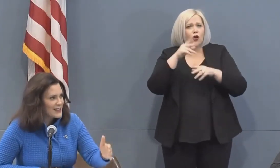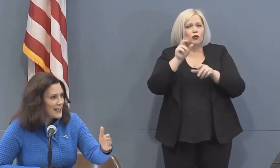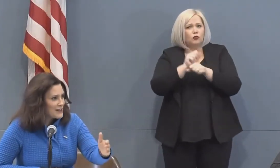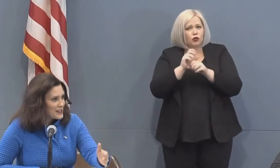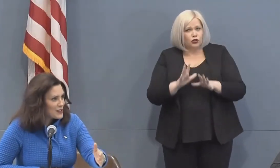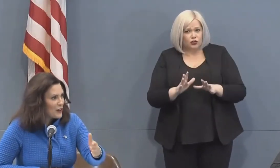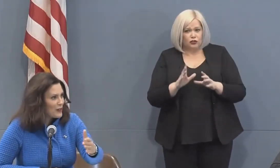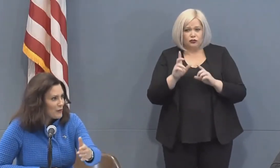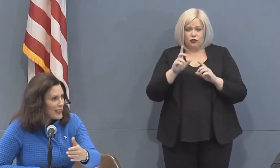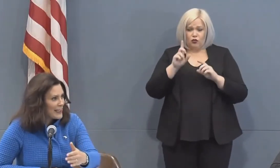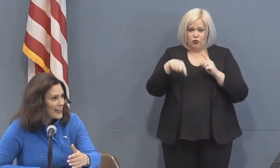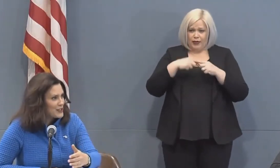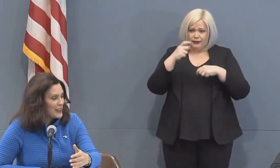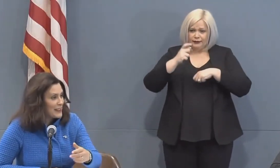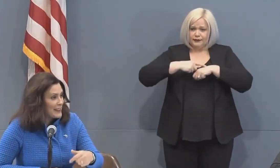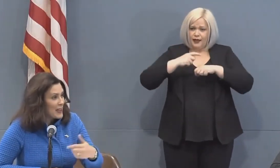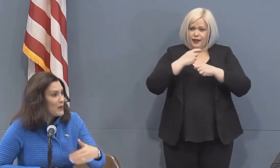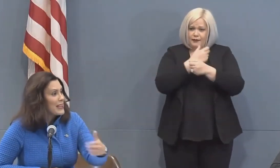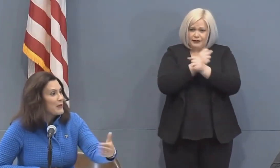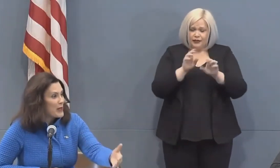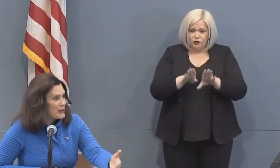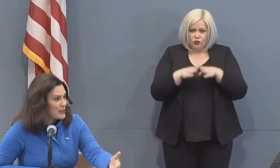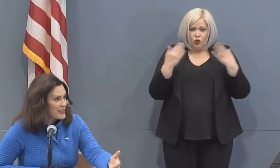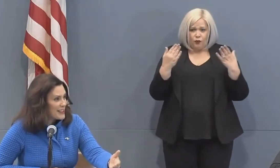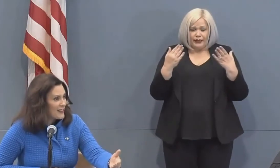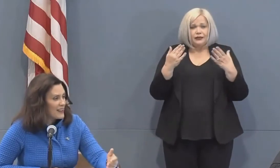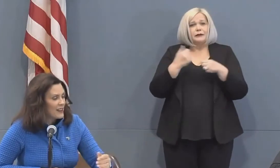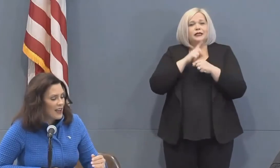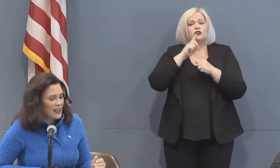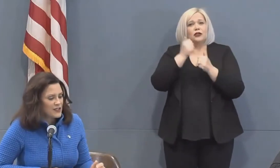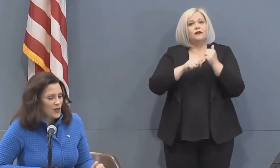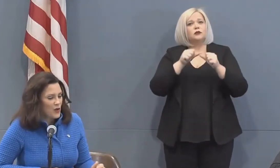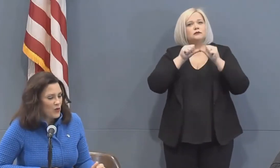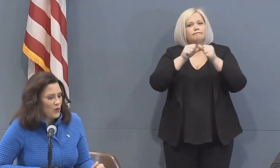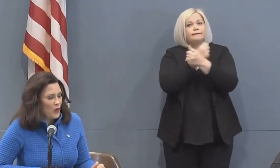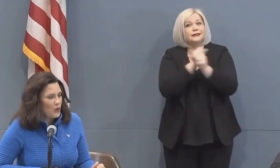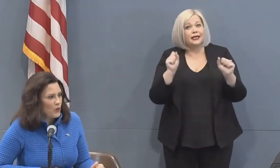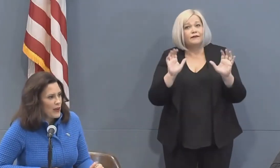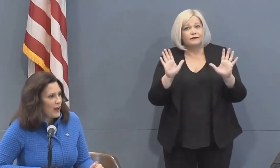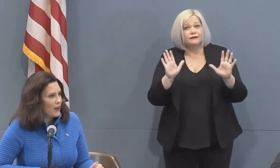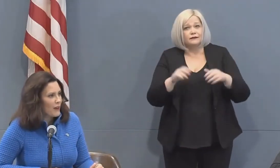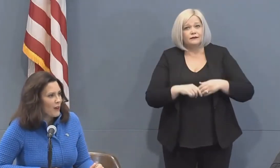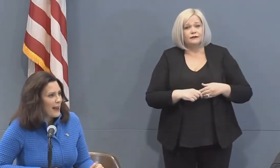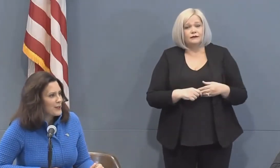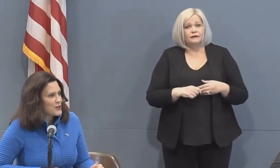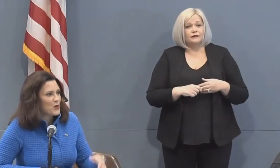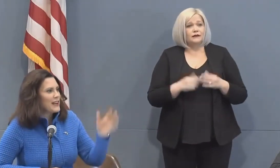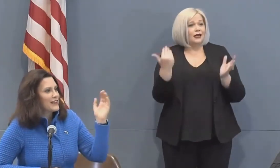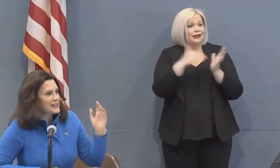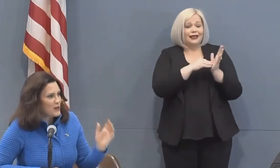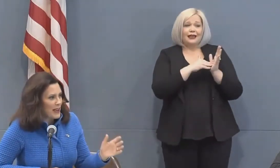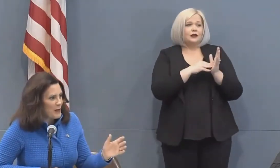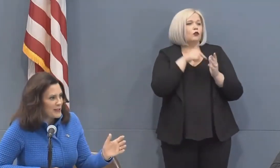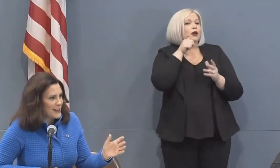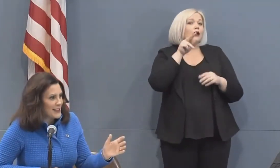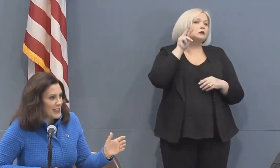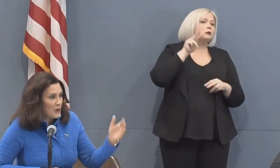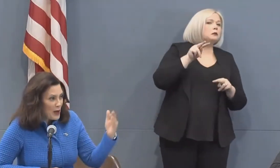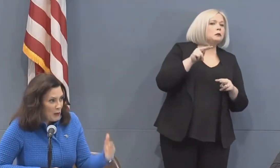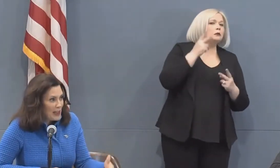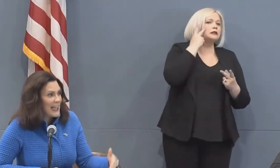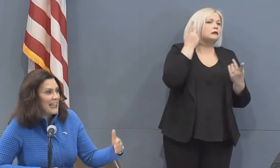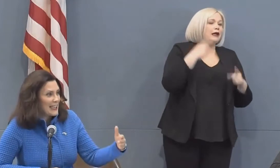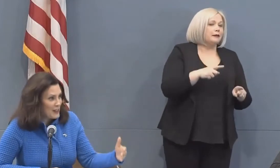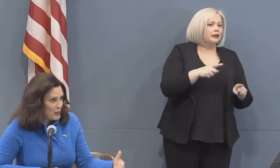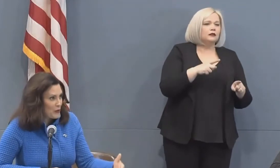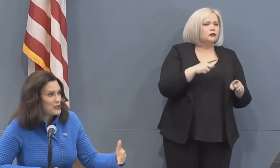it is safe to start re-engaging that we keep people safe and so we are are not just waiting to see what happens on that